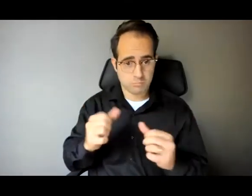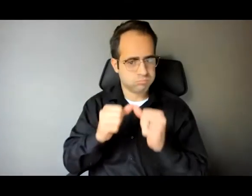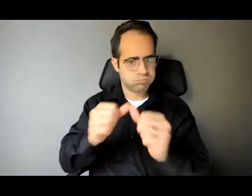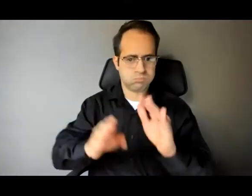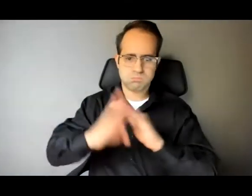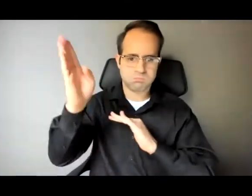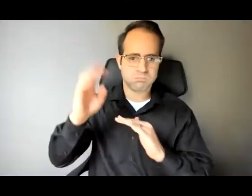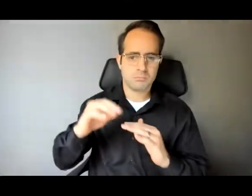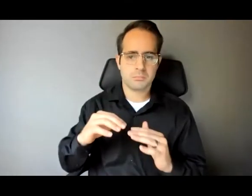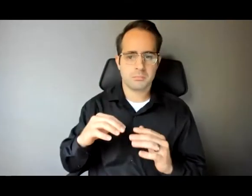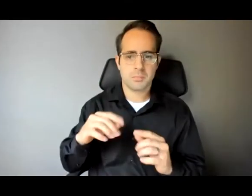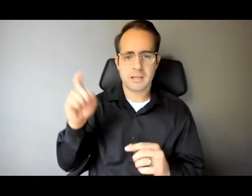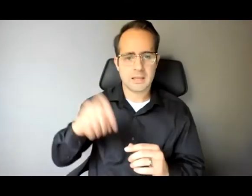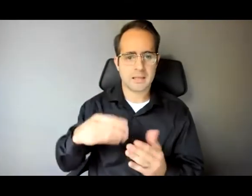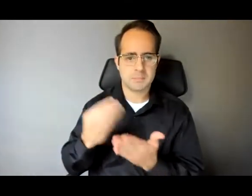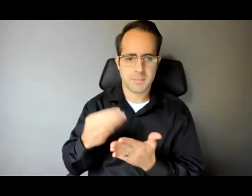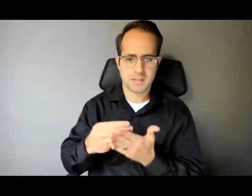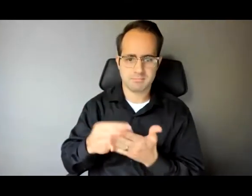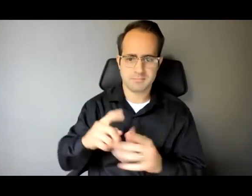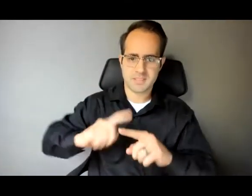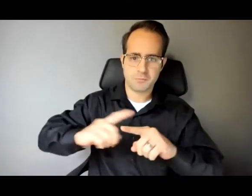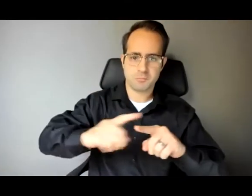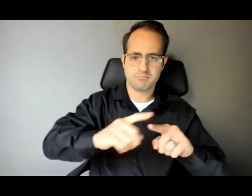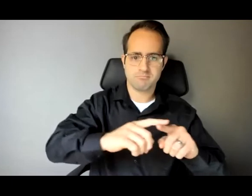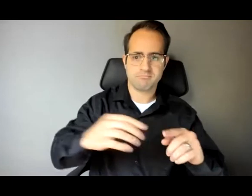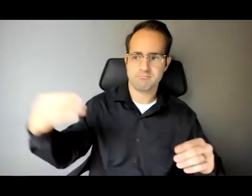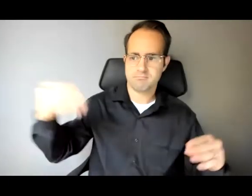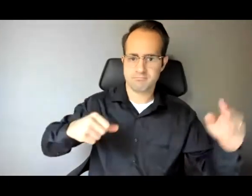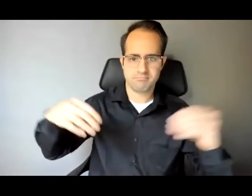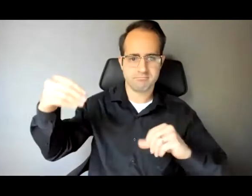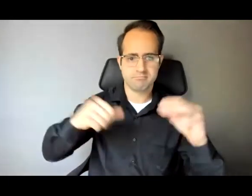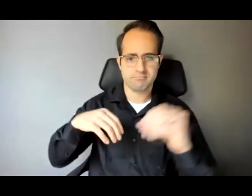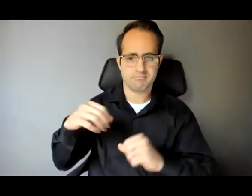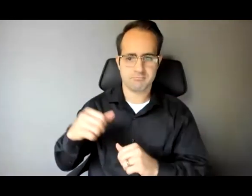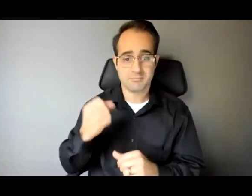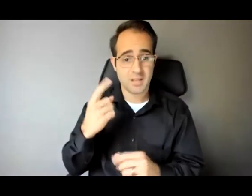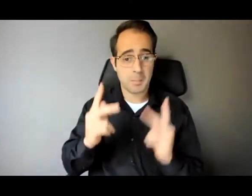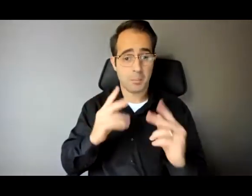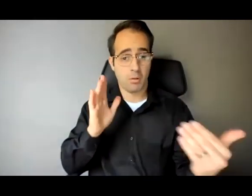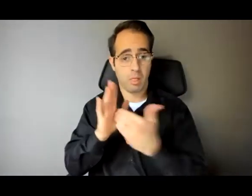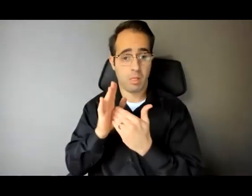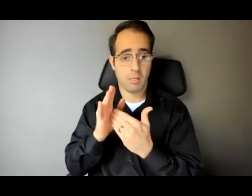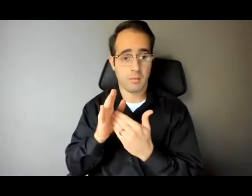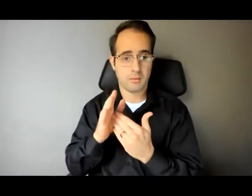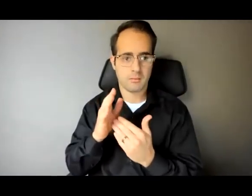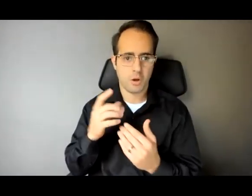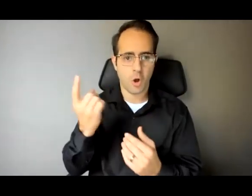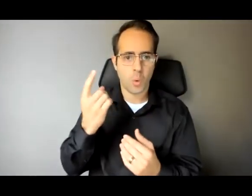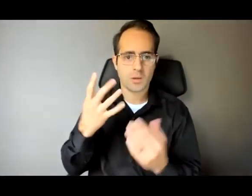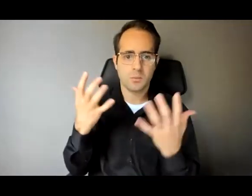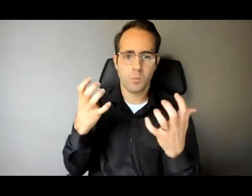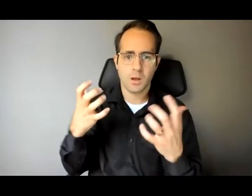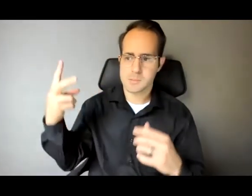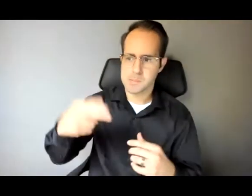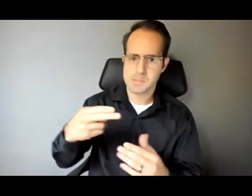when people come for you they come for your income because why because we have so much tied to our employment in this country health